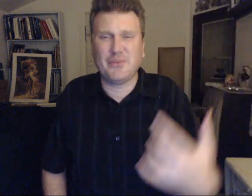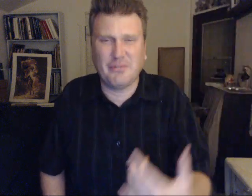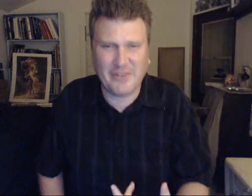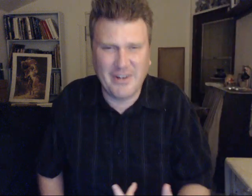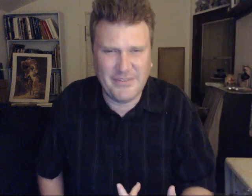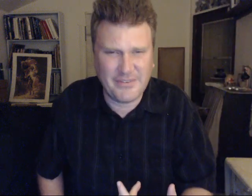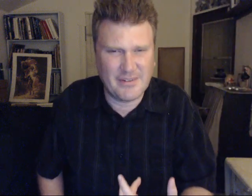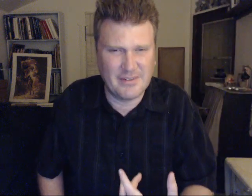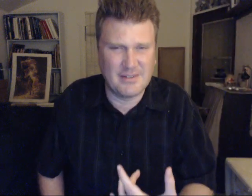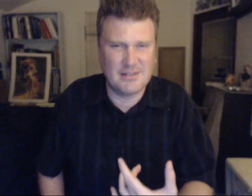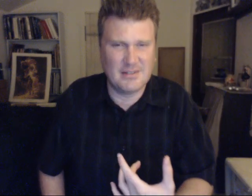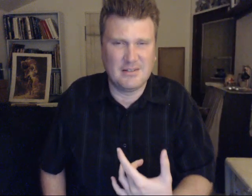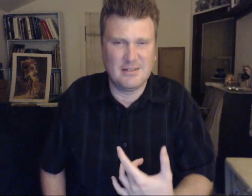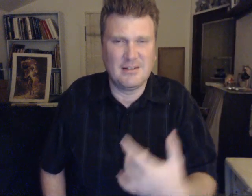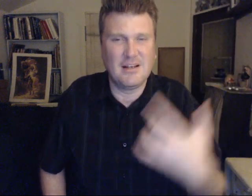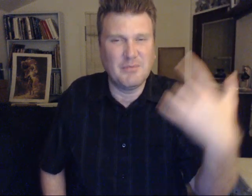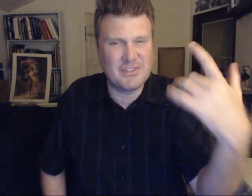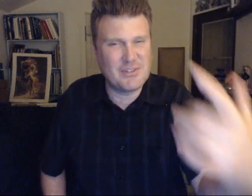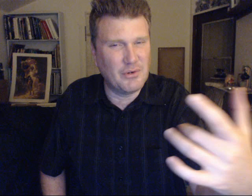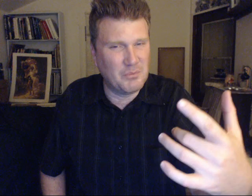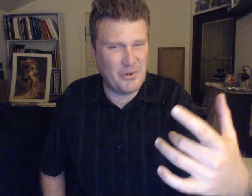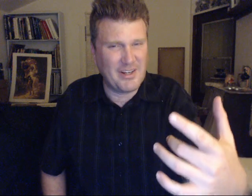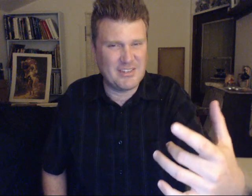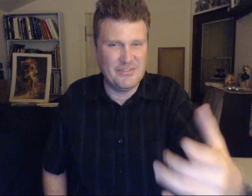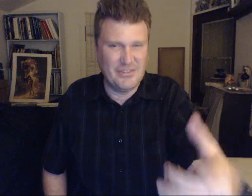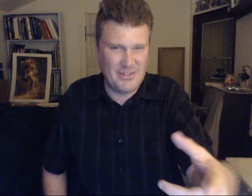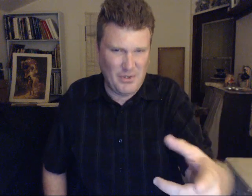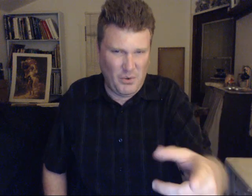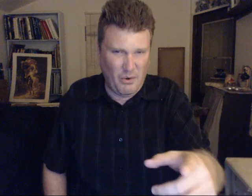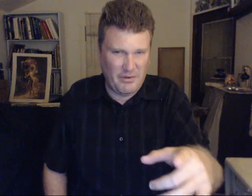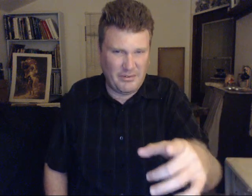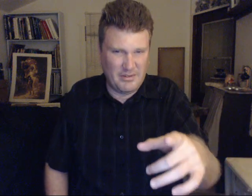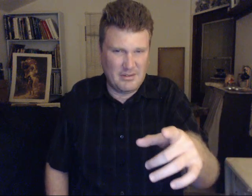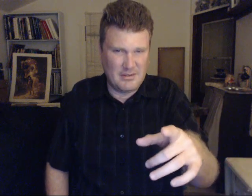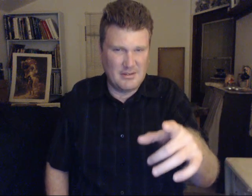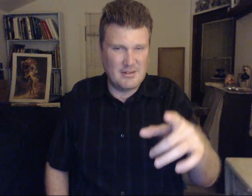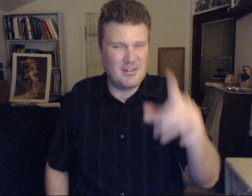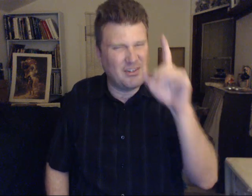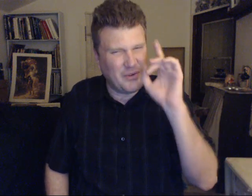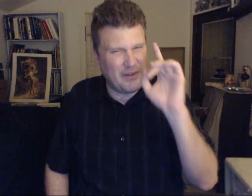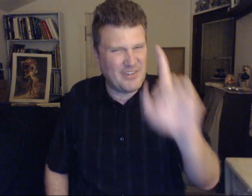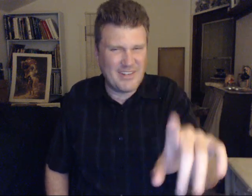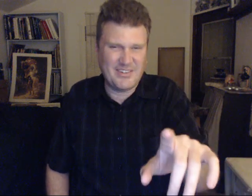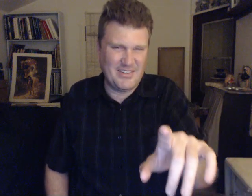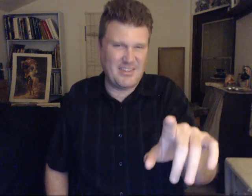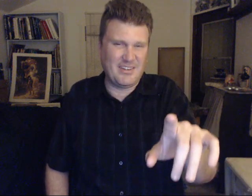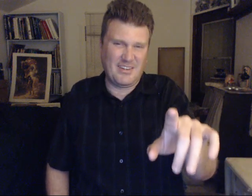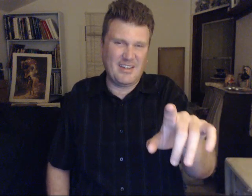friends. But still have more negativity than yours. Because you have not seen nothing yet.